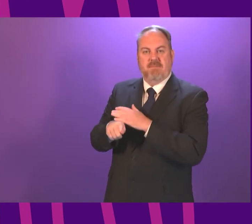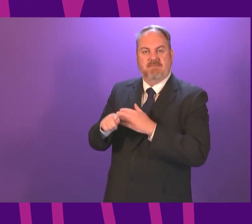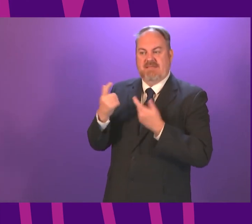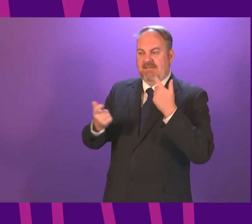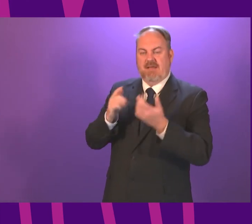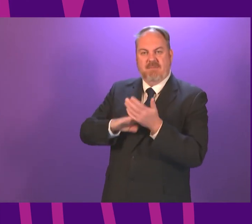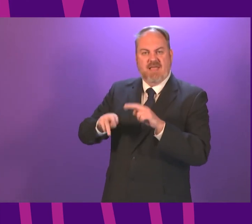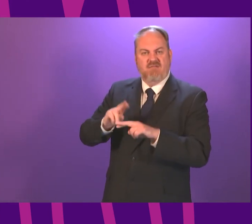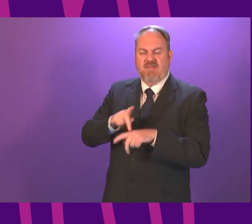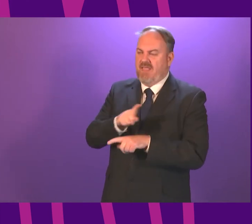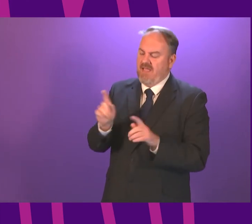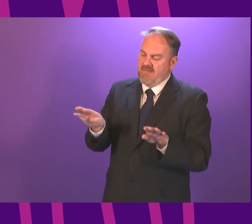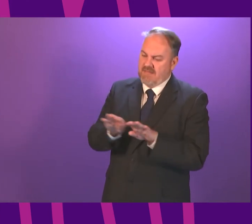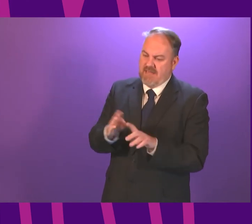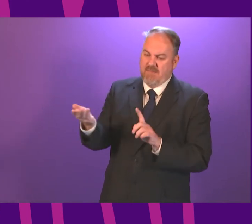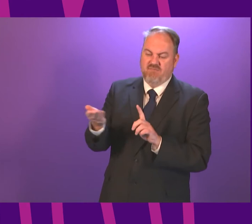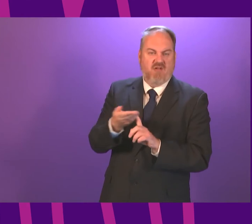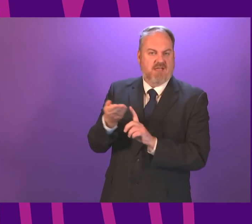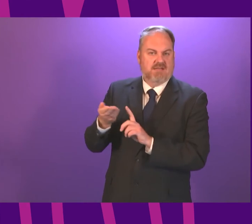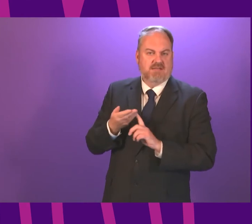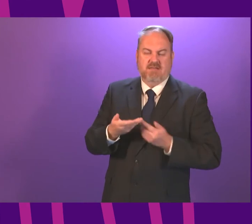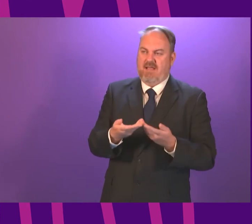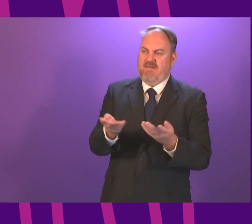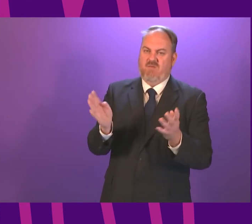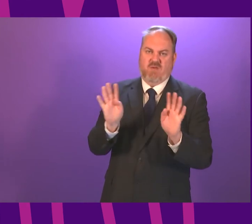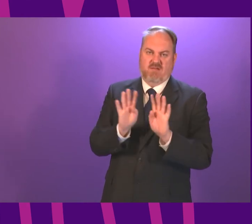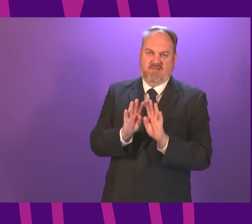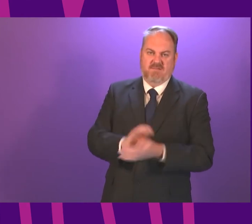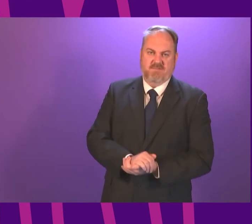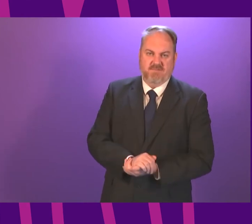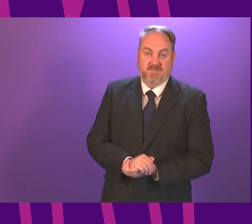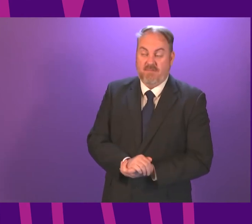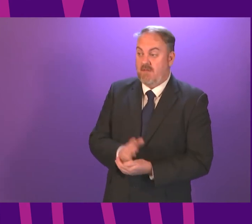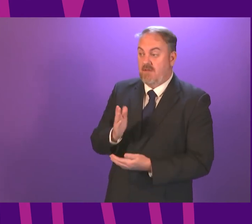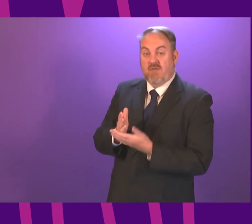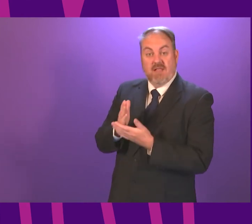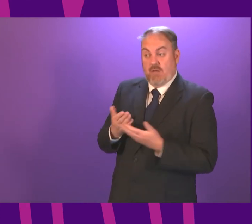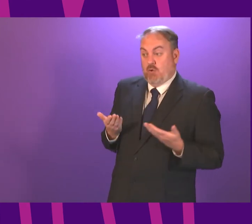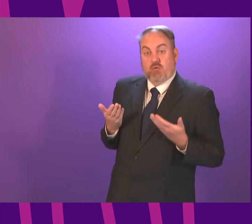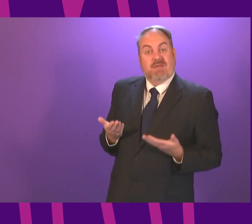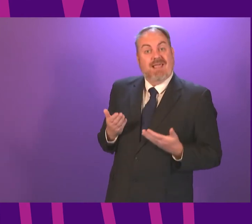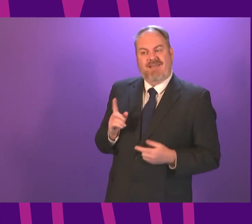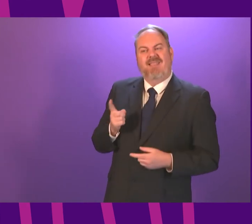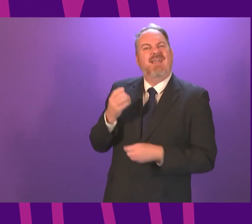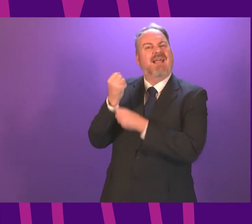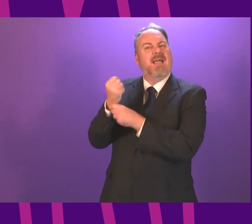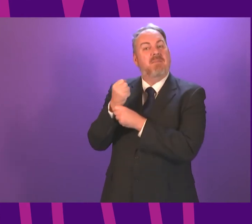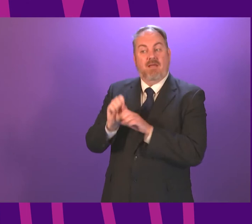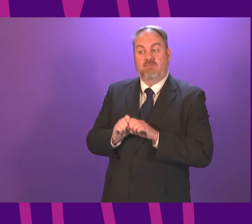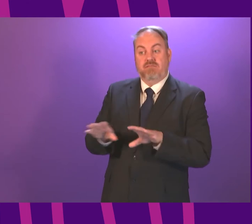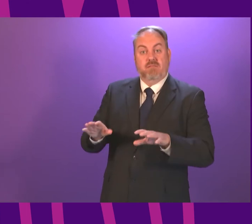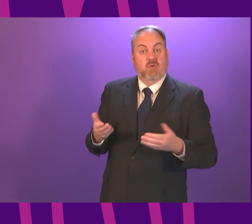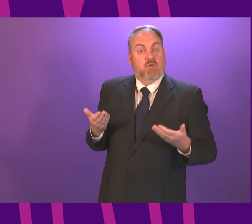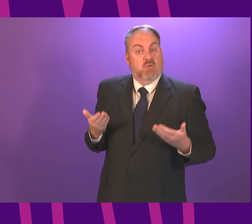they should all have the same rights. Patrick Harvey. The campaign was only launched today, but just so that the First Minister and